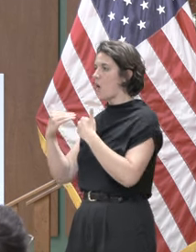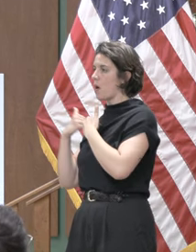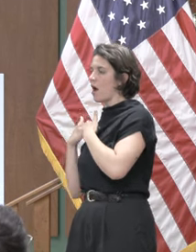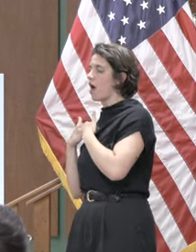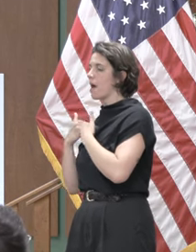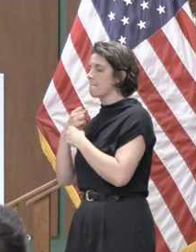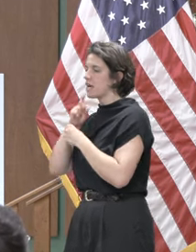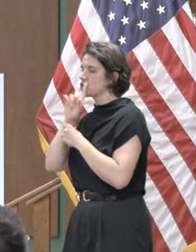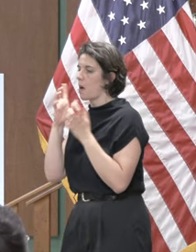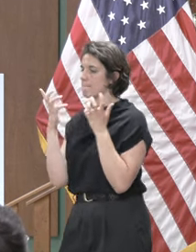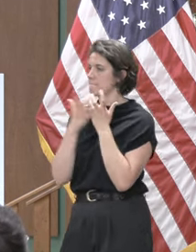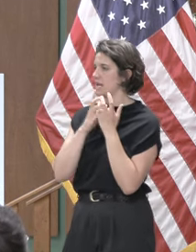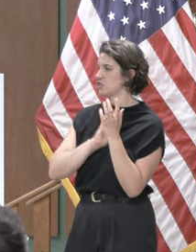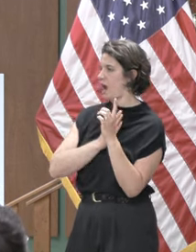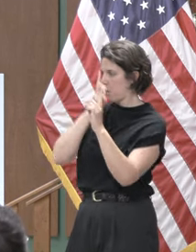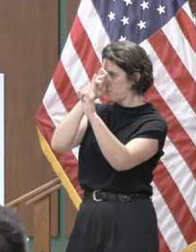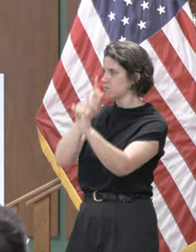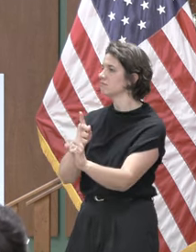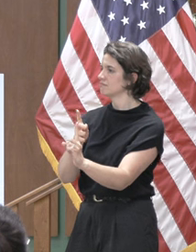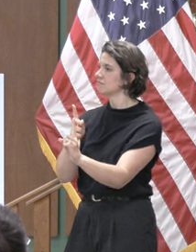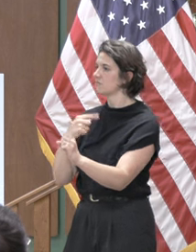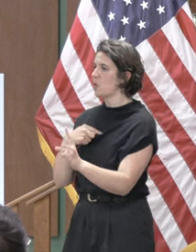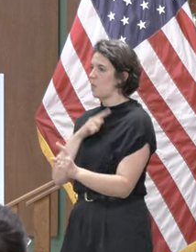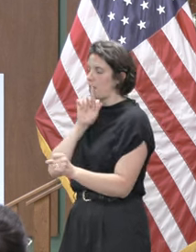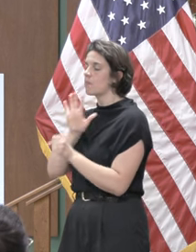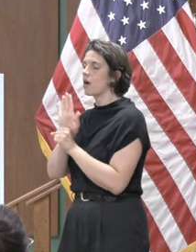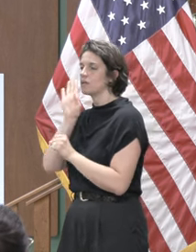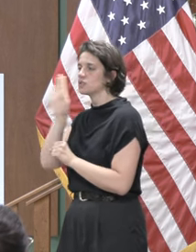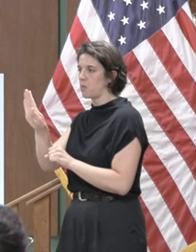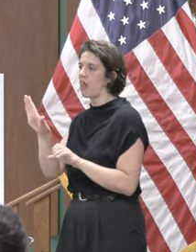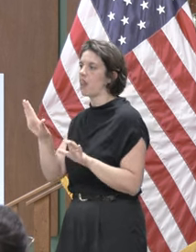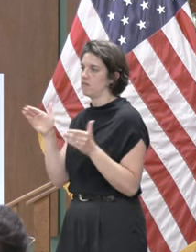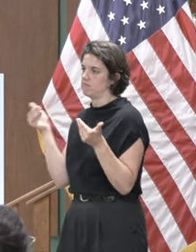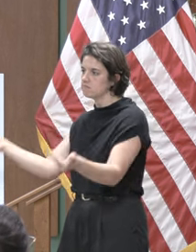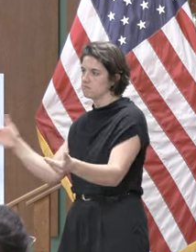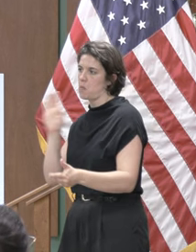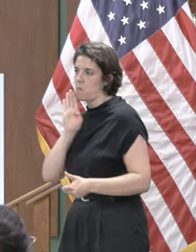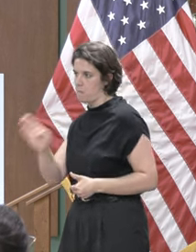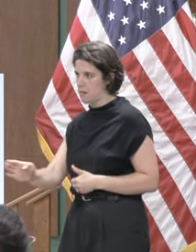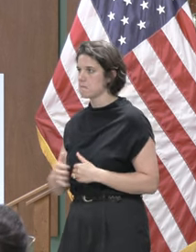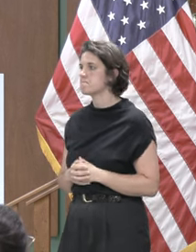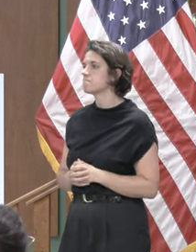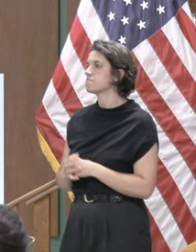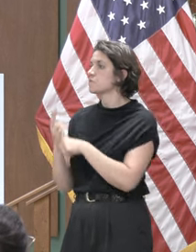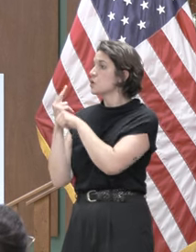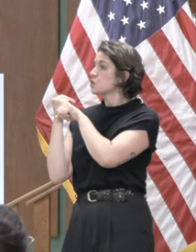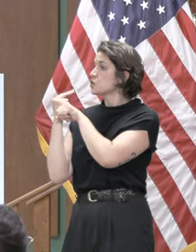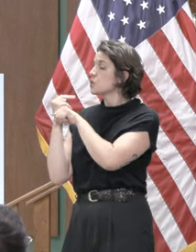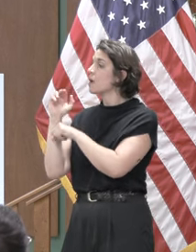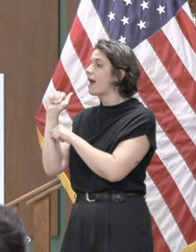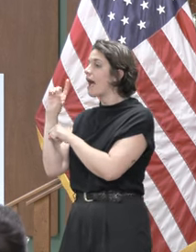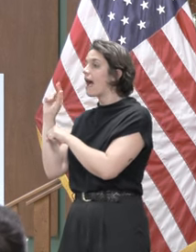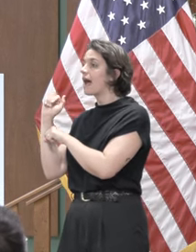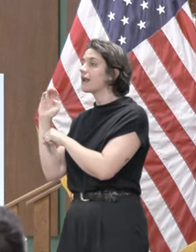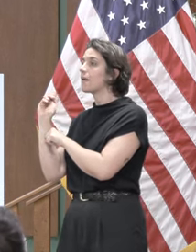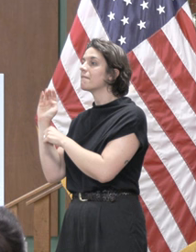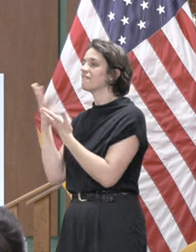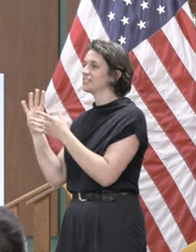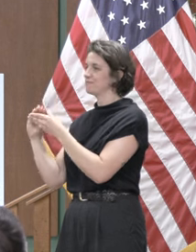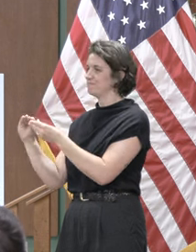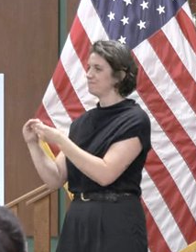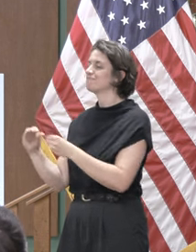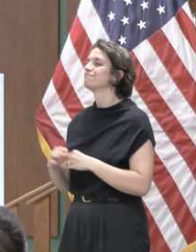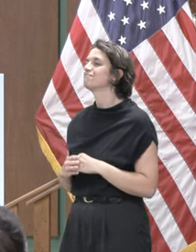and we promise to do just that two years ago as adam indicated we were introduced